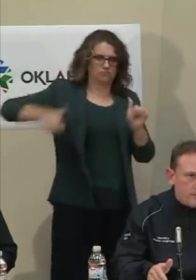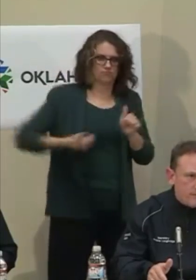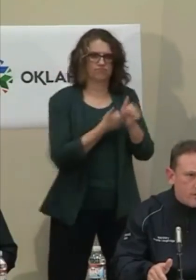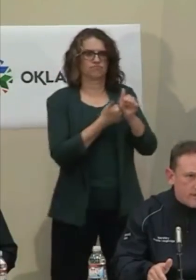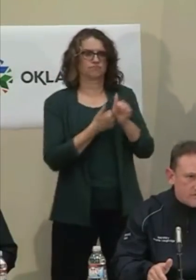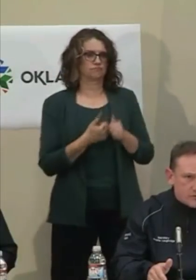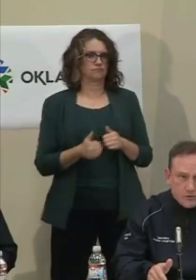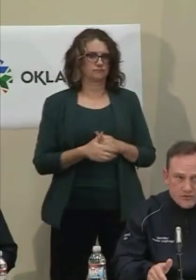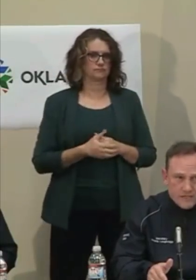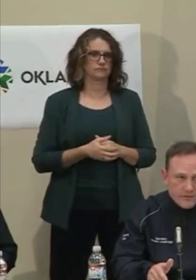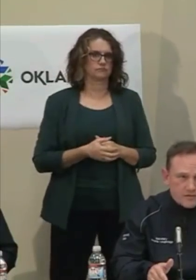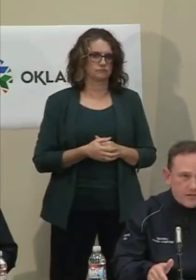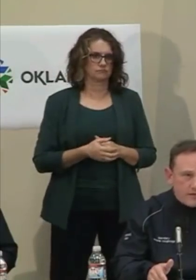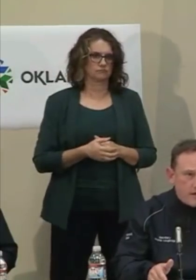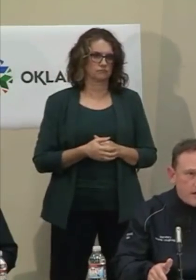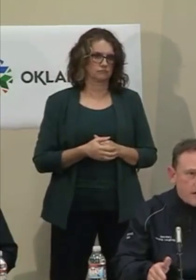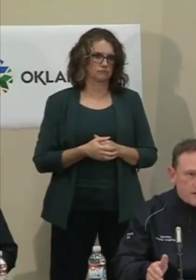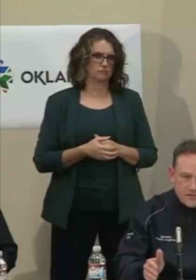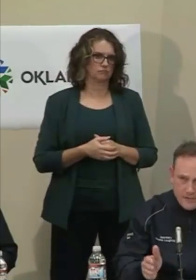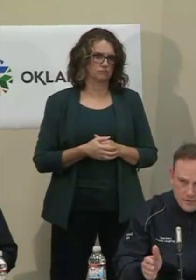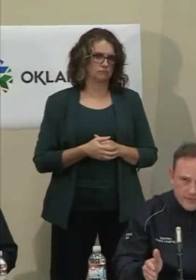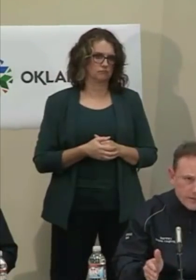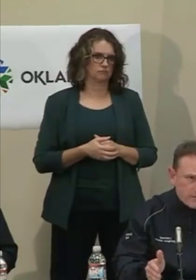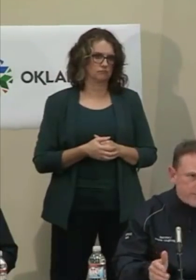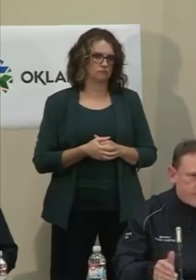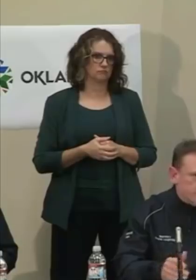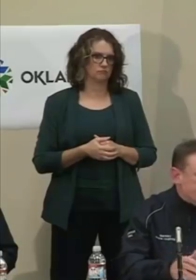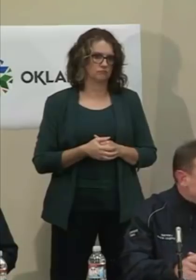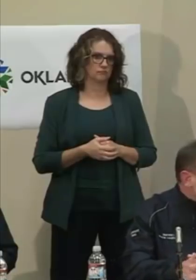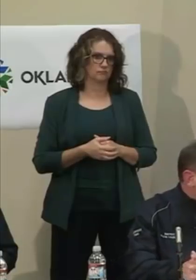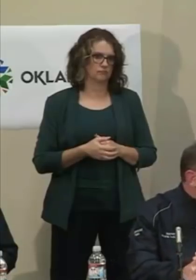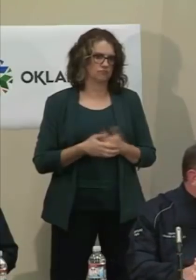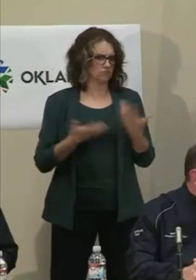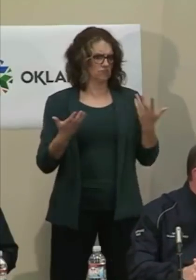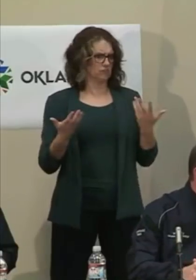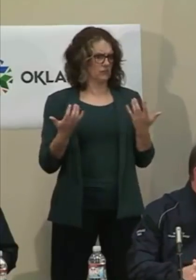our institutions in this state, stand on a very good footing.